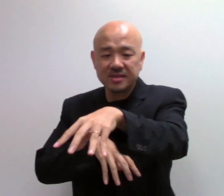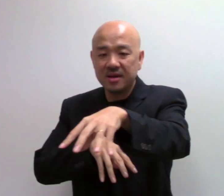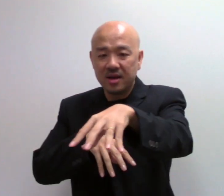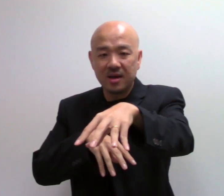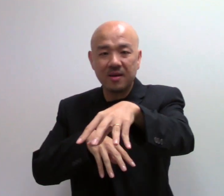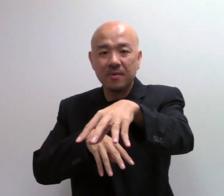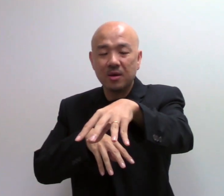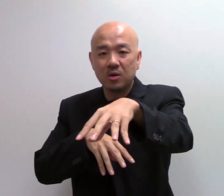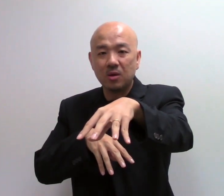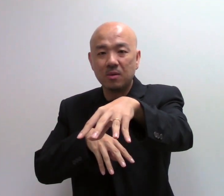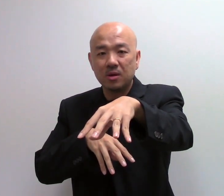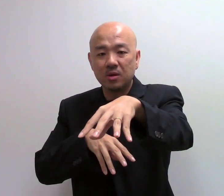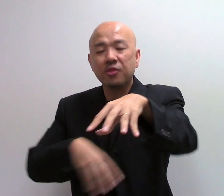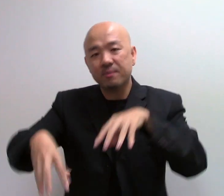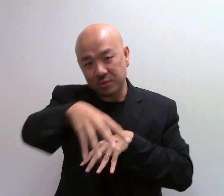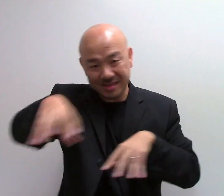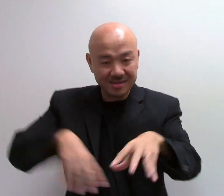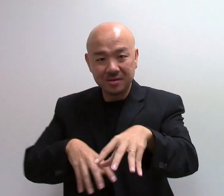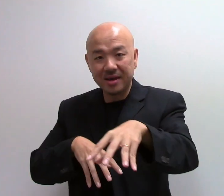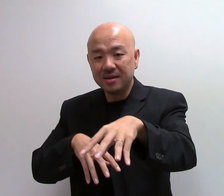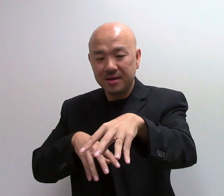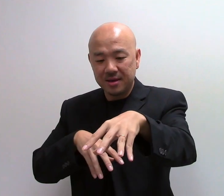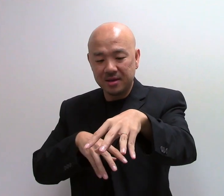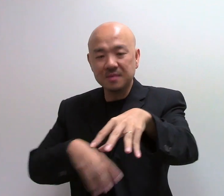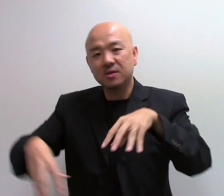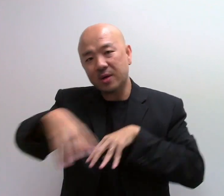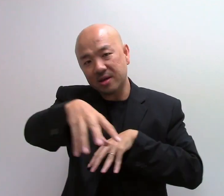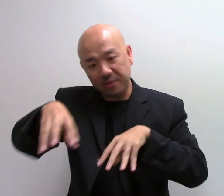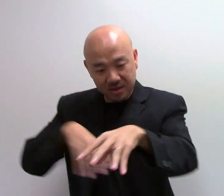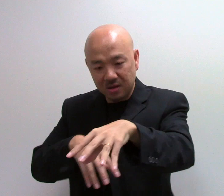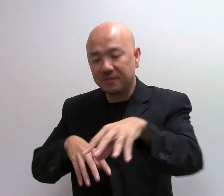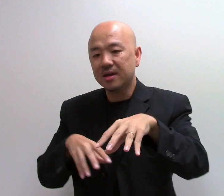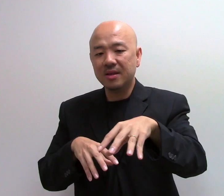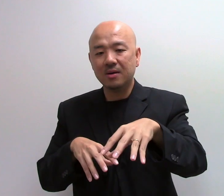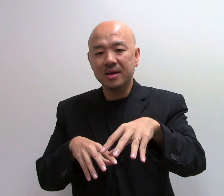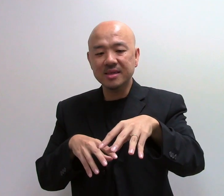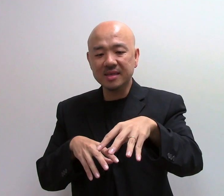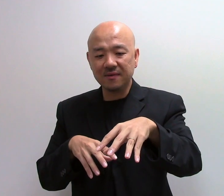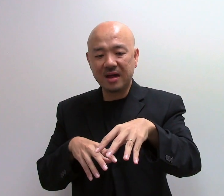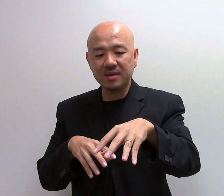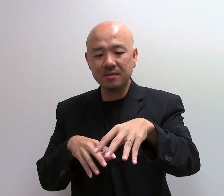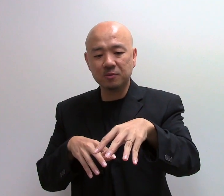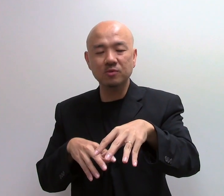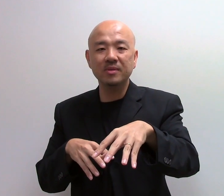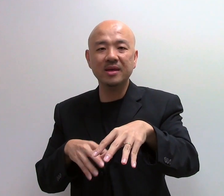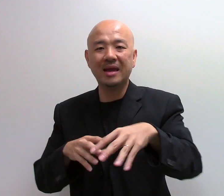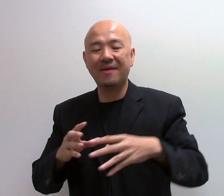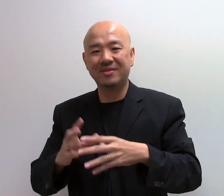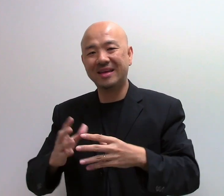your thought process? Okay? In terms of what you're thinking of. Now, instead of coming to me at the